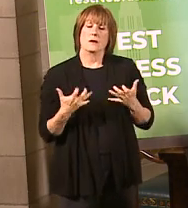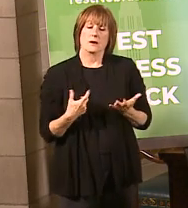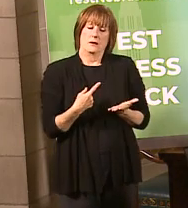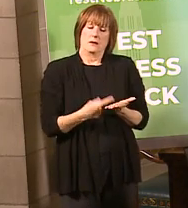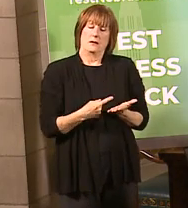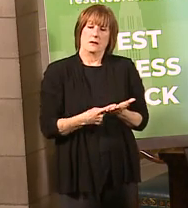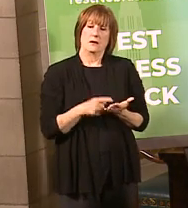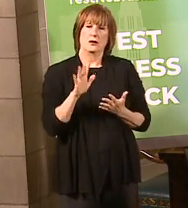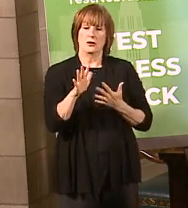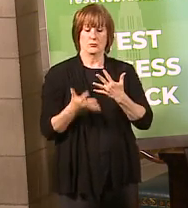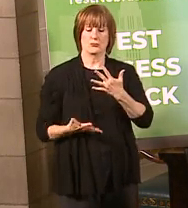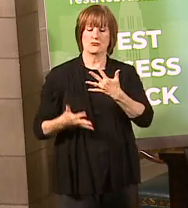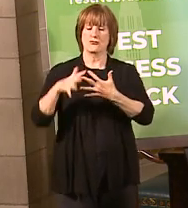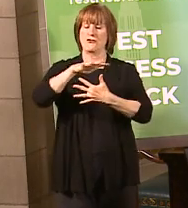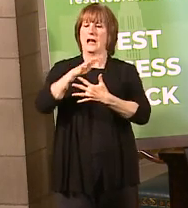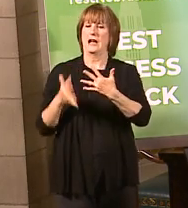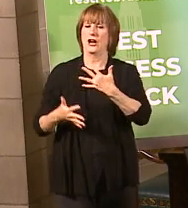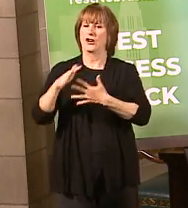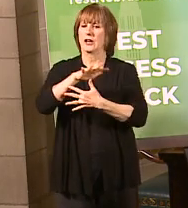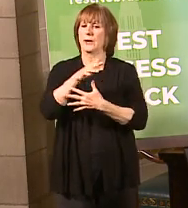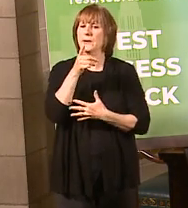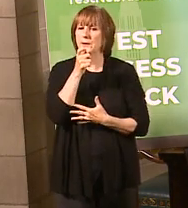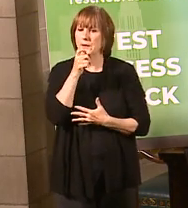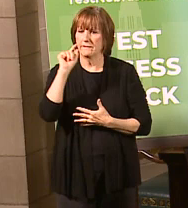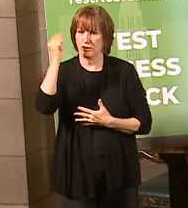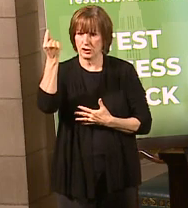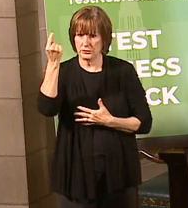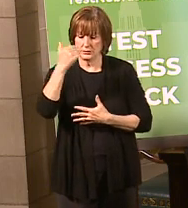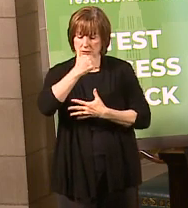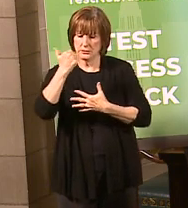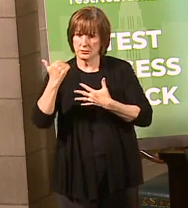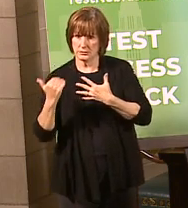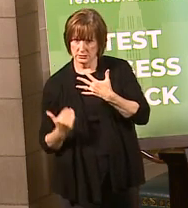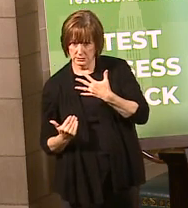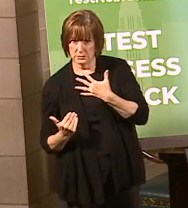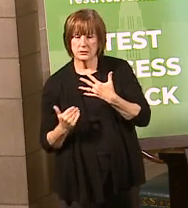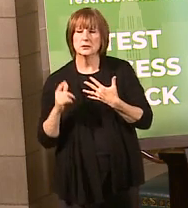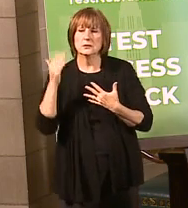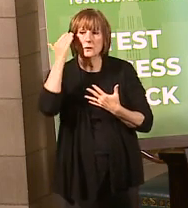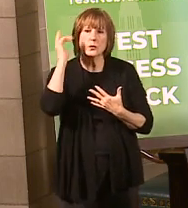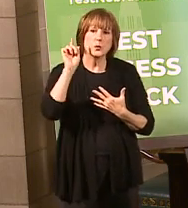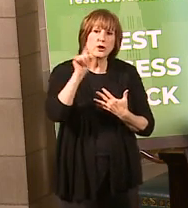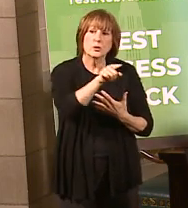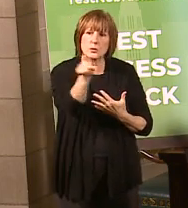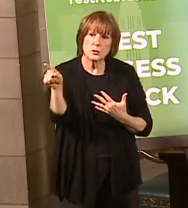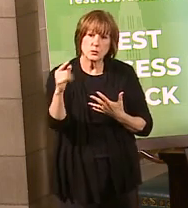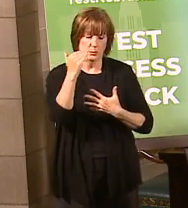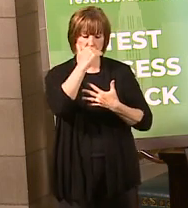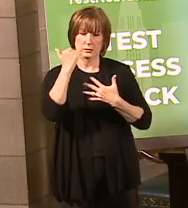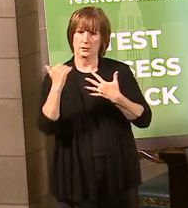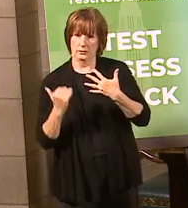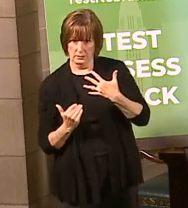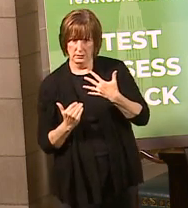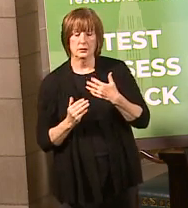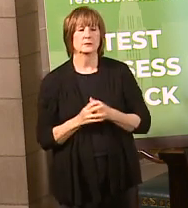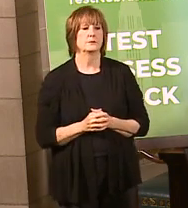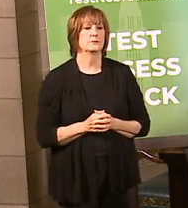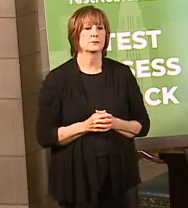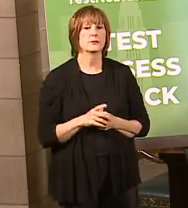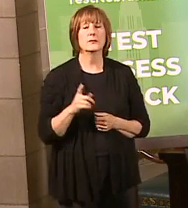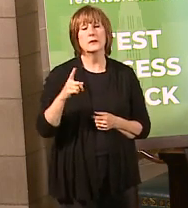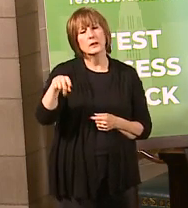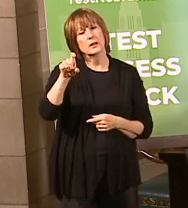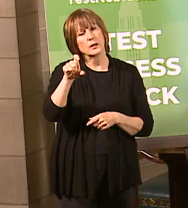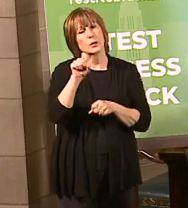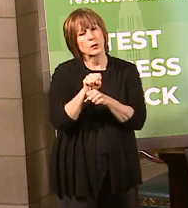what the priorities on those were so that people would understand where they fall in line with regard to that. So before I get into that, though, everybody's got